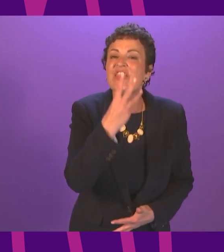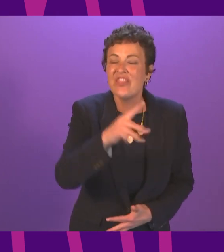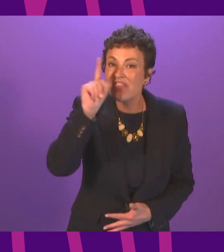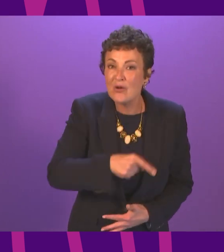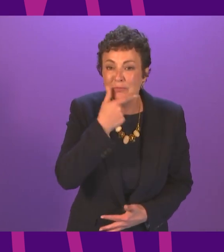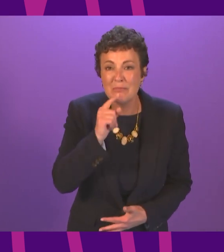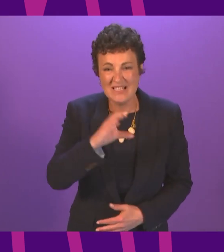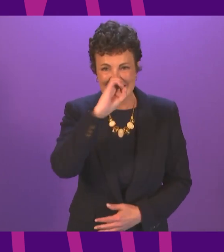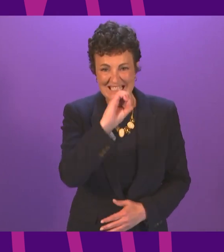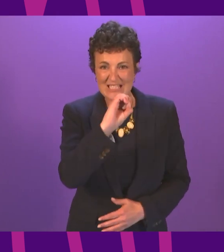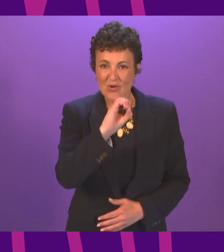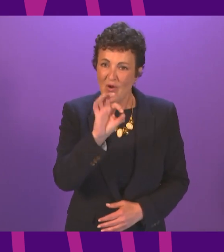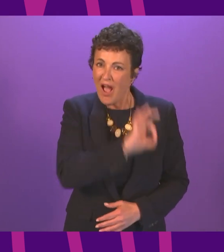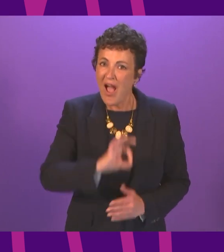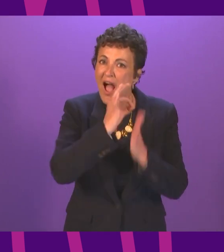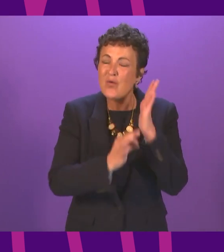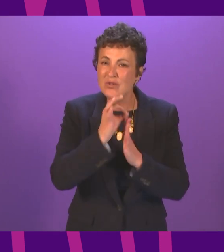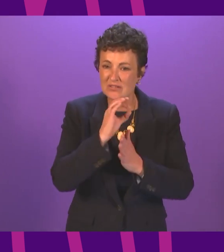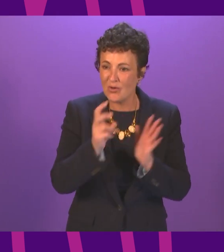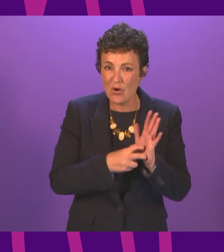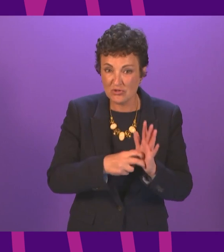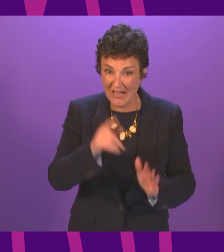hours contracts and over 200,000